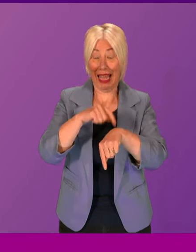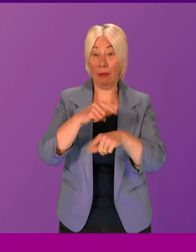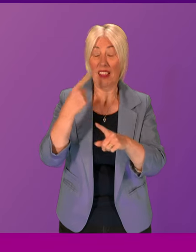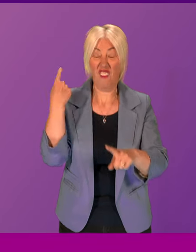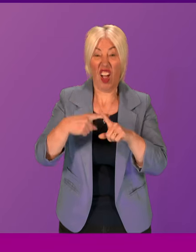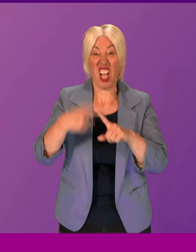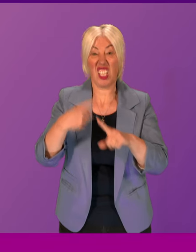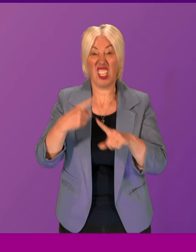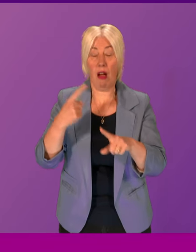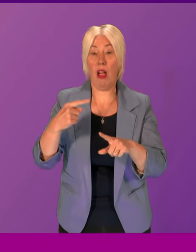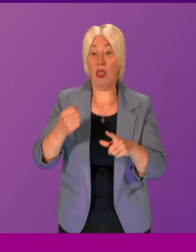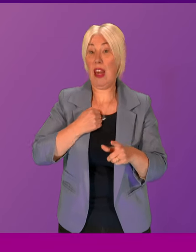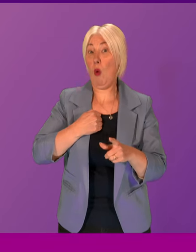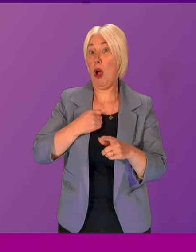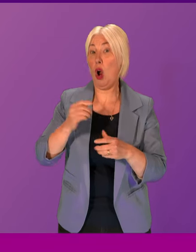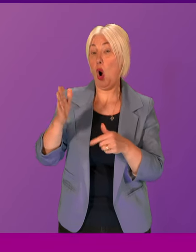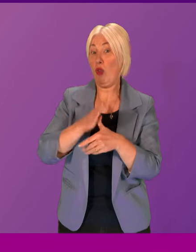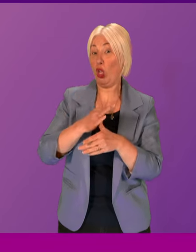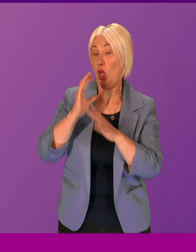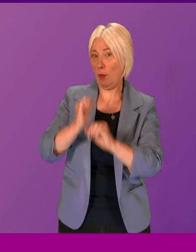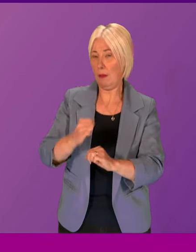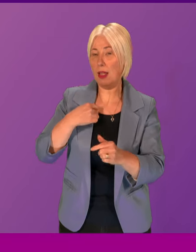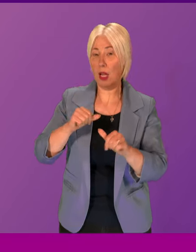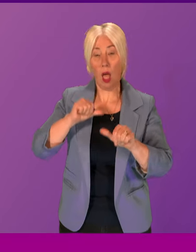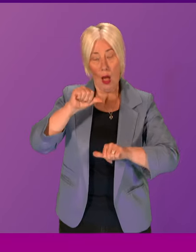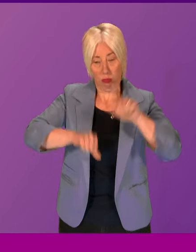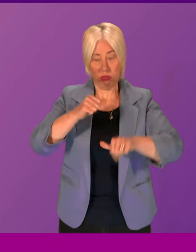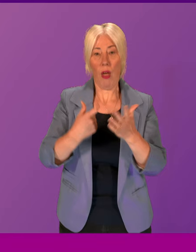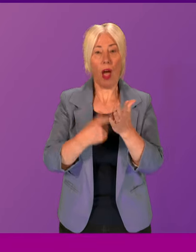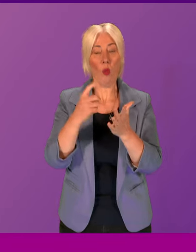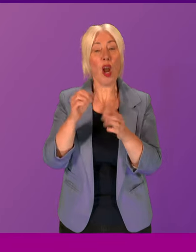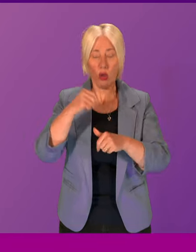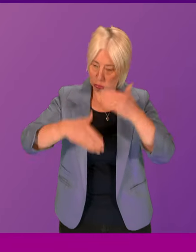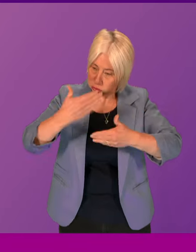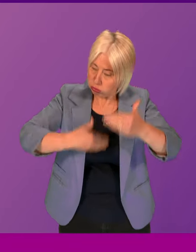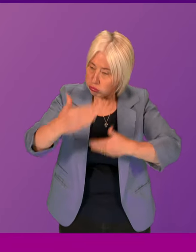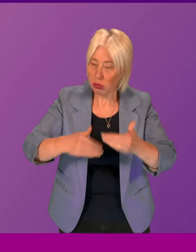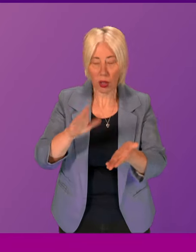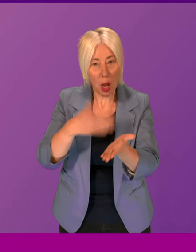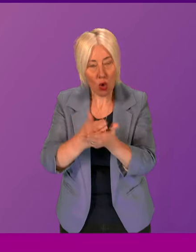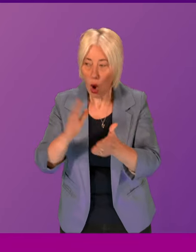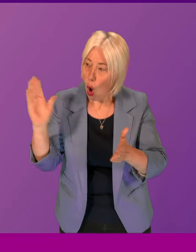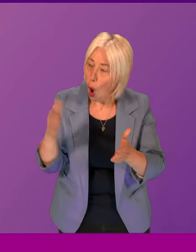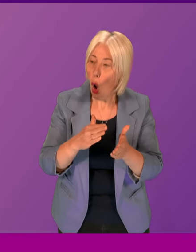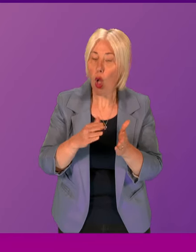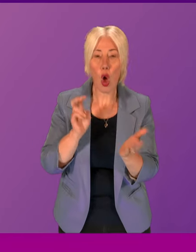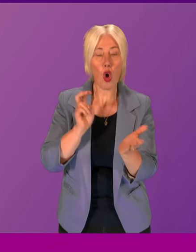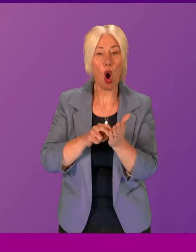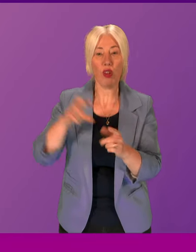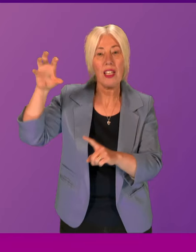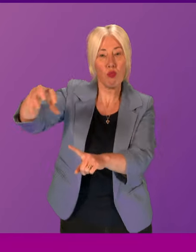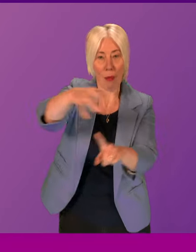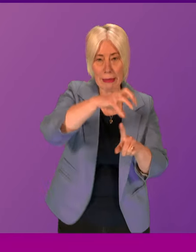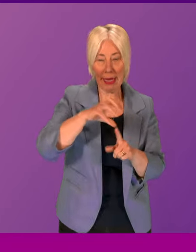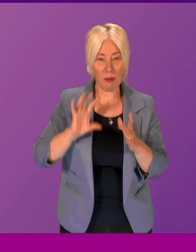than our original commitment. Our programme does remain on track to complete build and ensure all contracted premises are connected